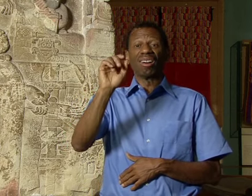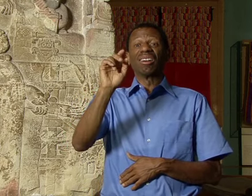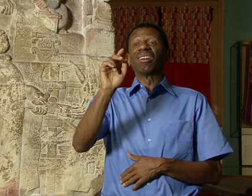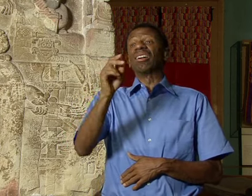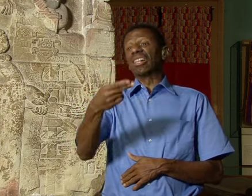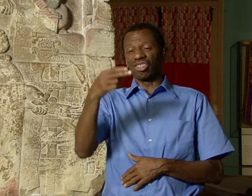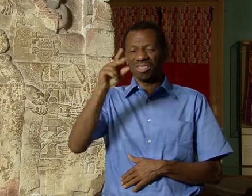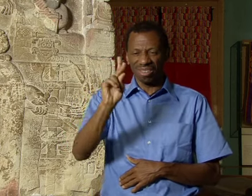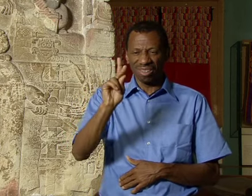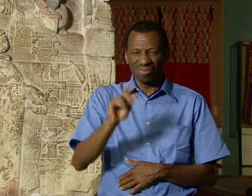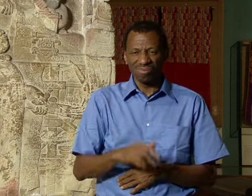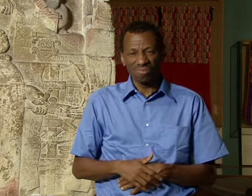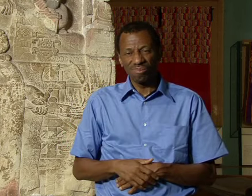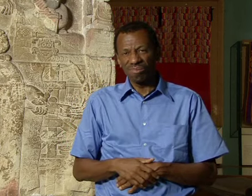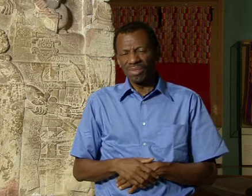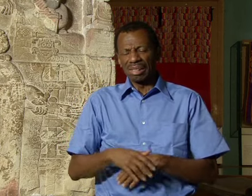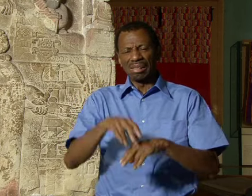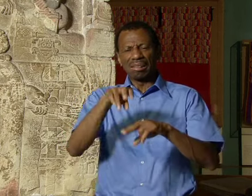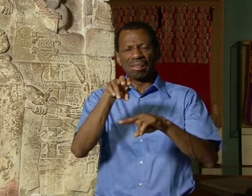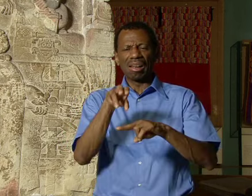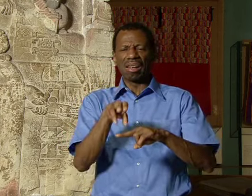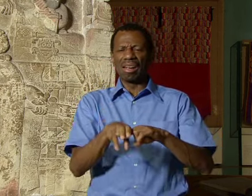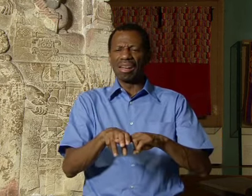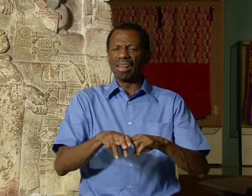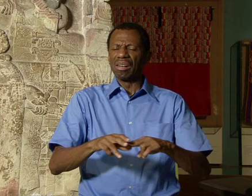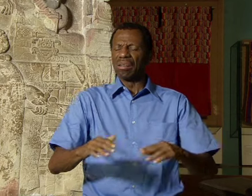Quinich Yonal Ak reigned for less than a decade.